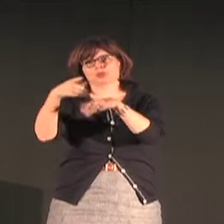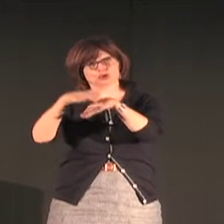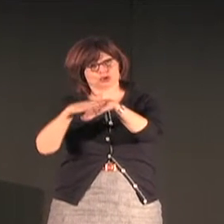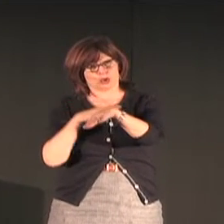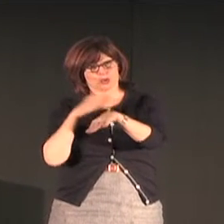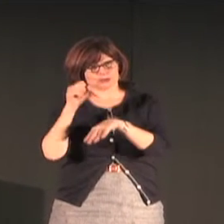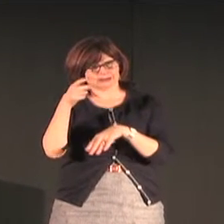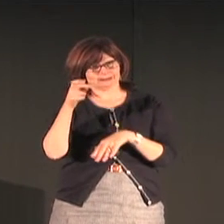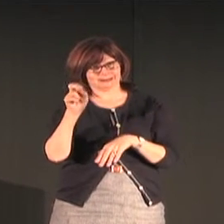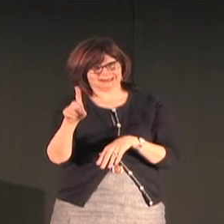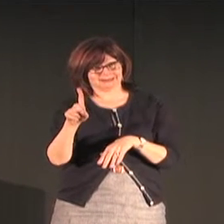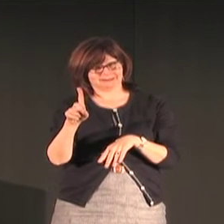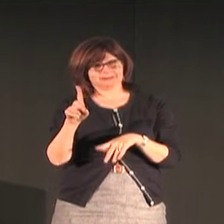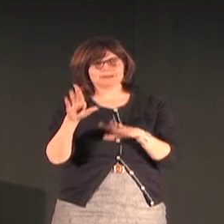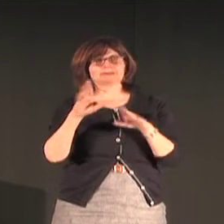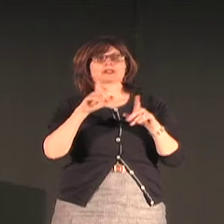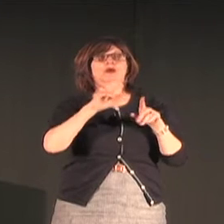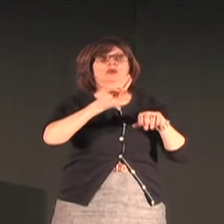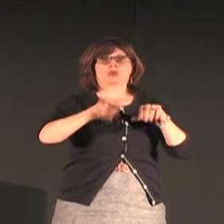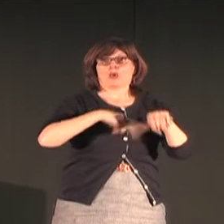users having, assigners having a conversation.